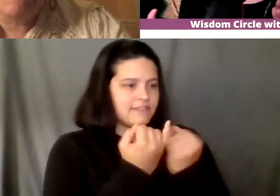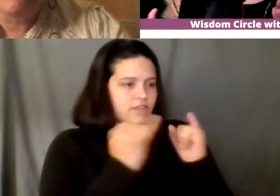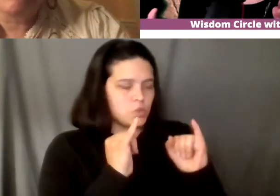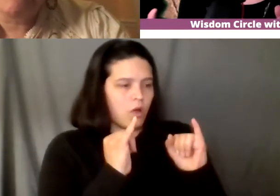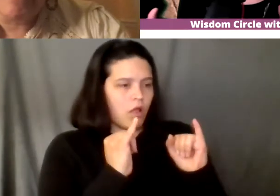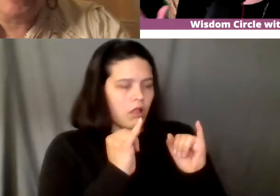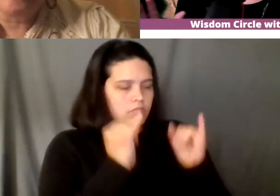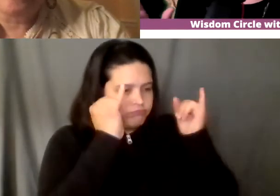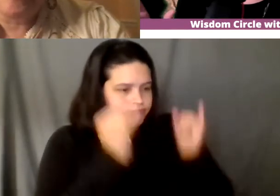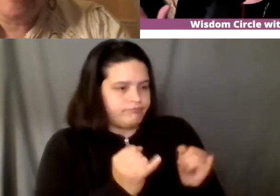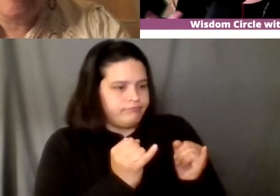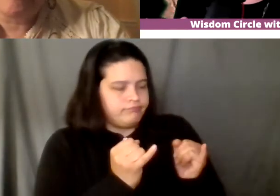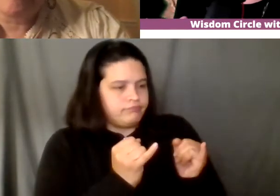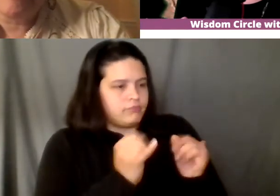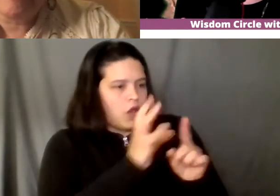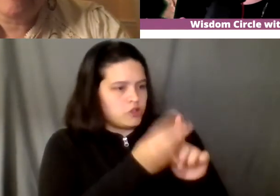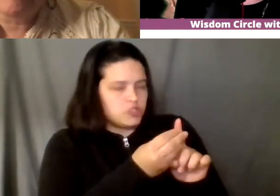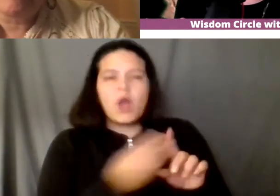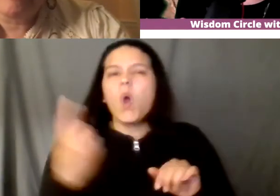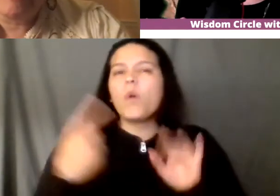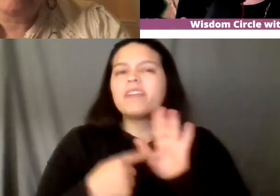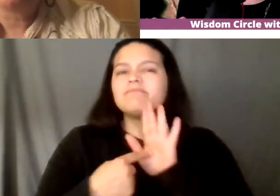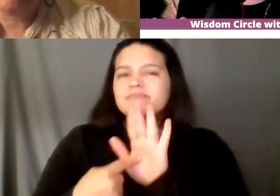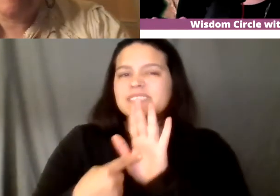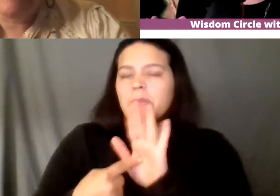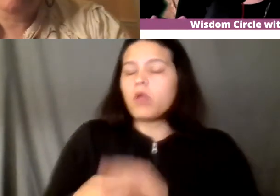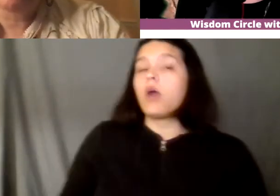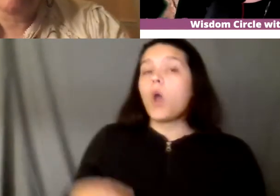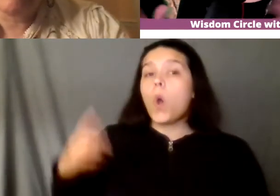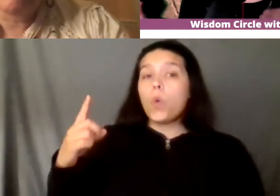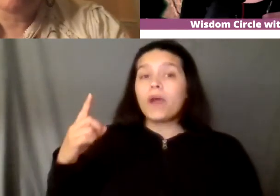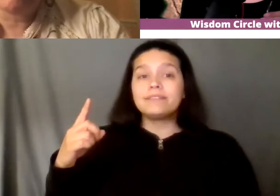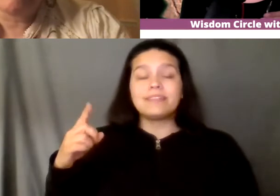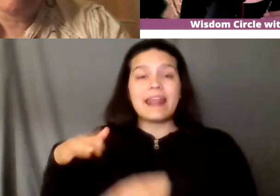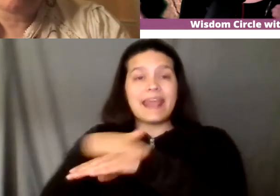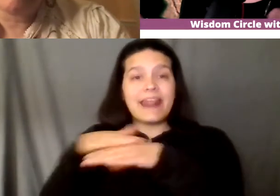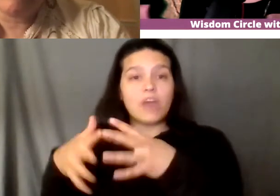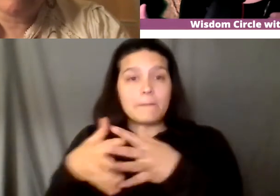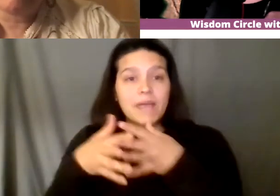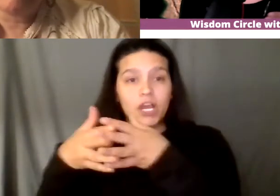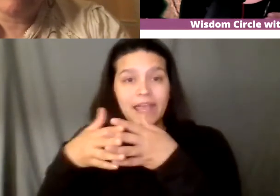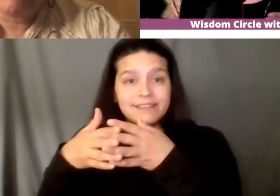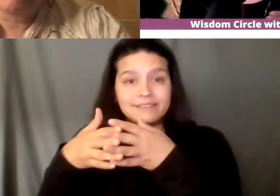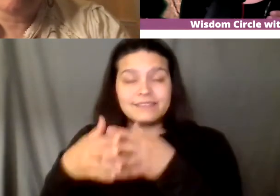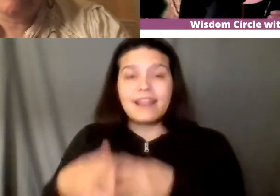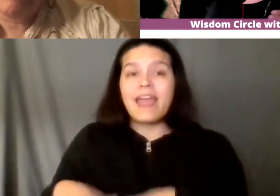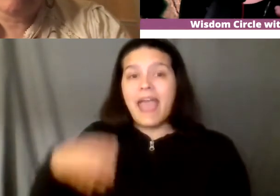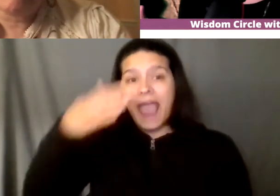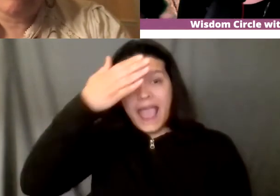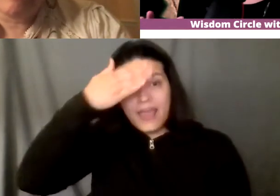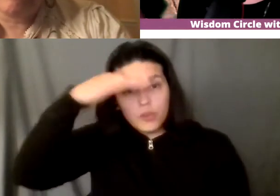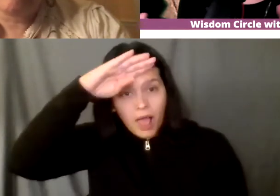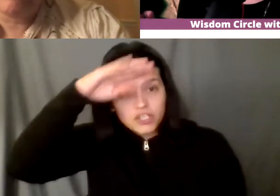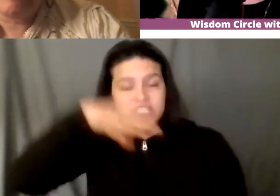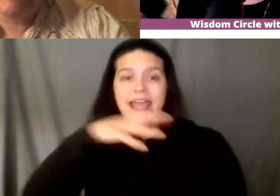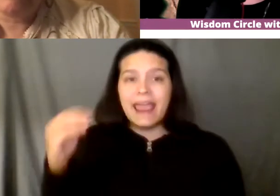i'll use an example a native american anthropologist and a non-native american anthropologist what